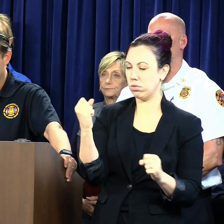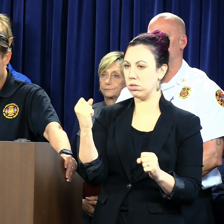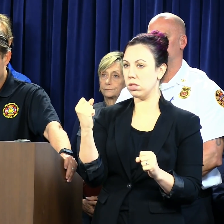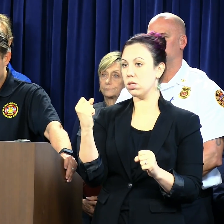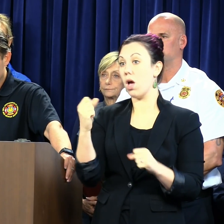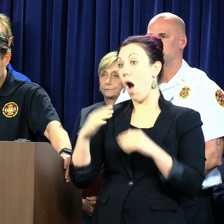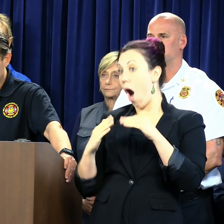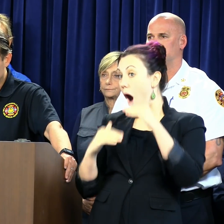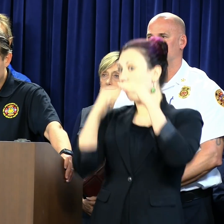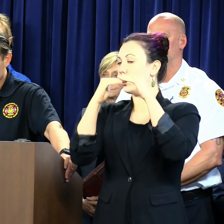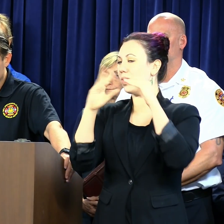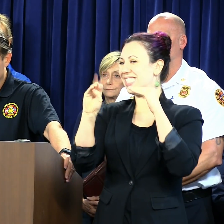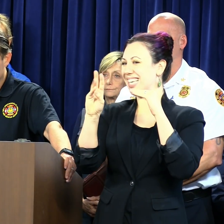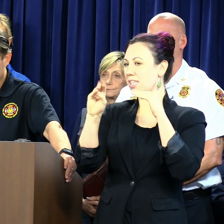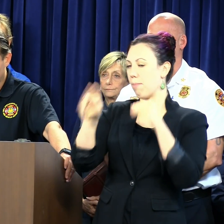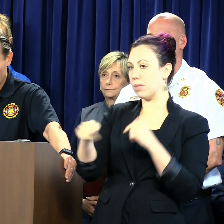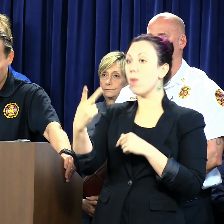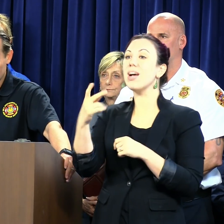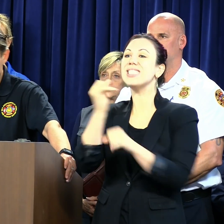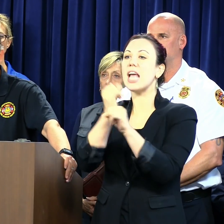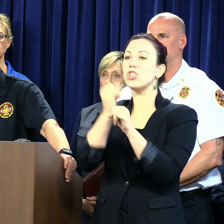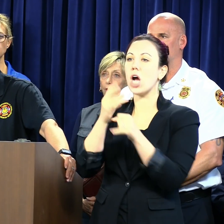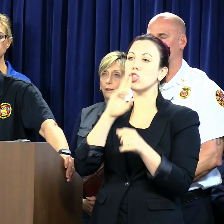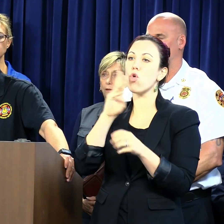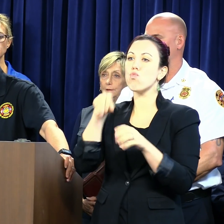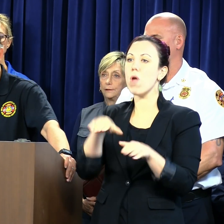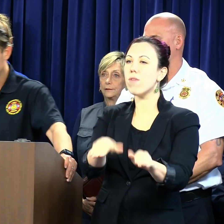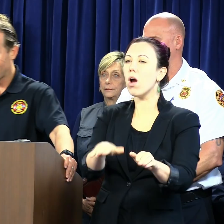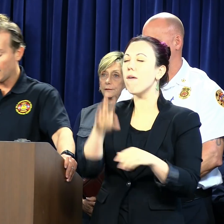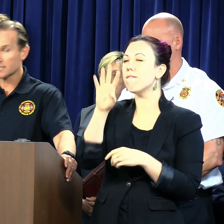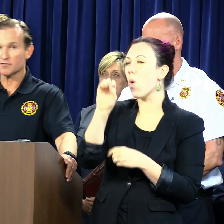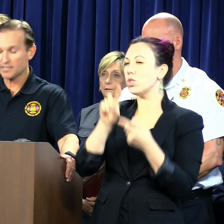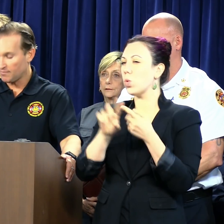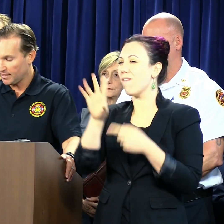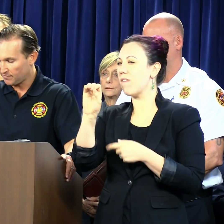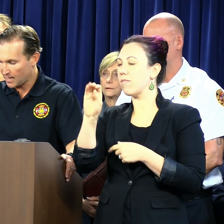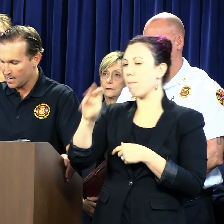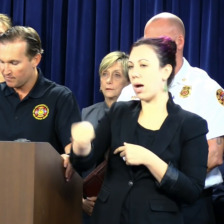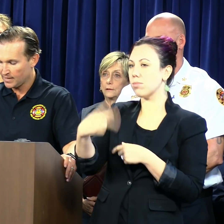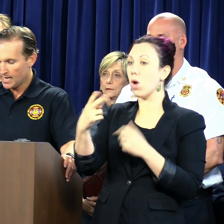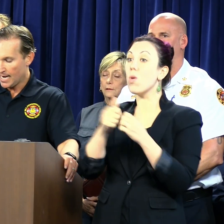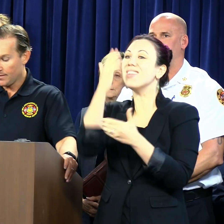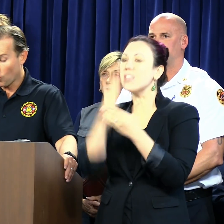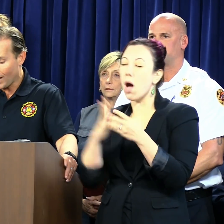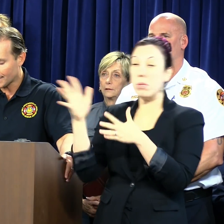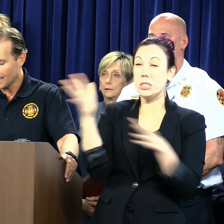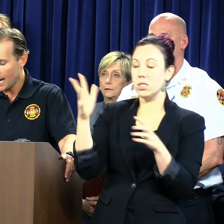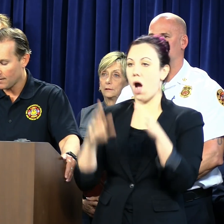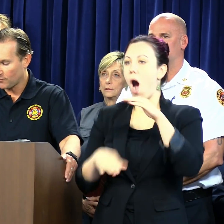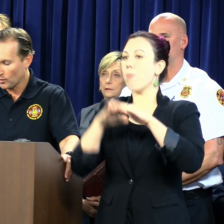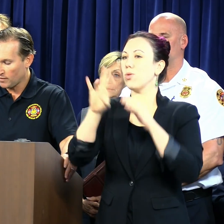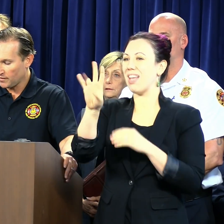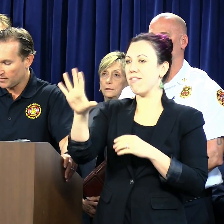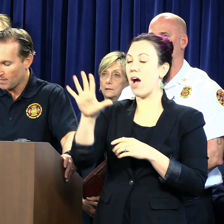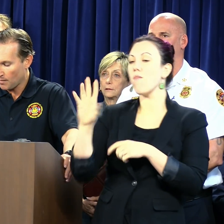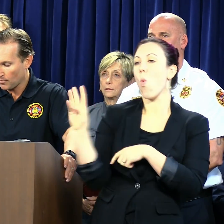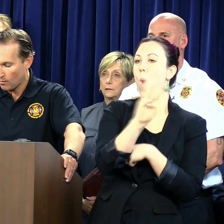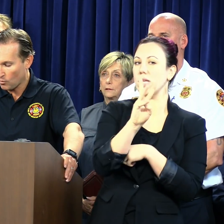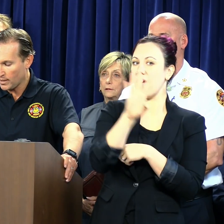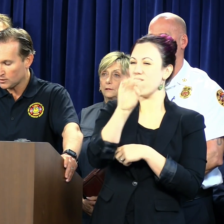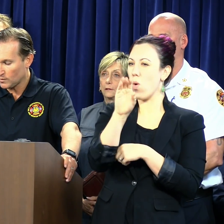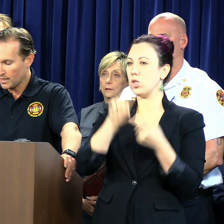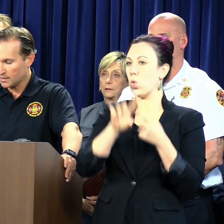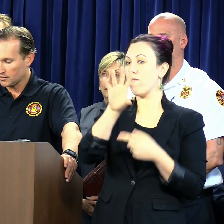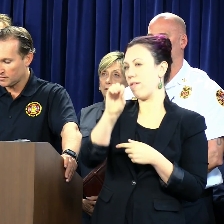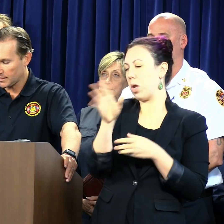miles per hour. The St. John's River, 40 to 50 mile per hour winds with gusts of 75. In the west side, 40 to 50 mile